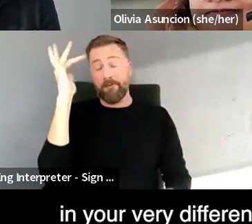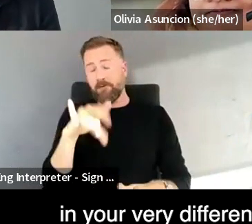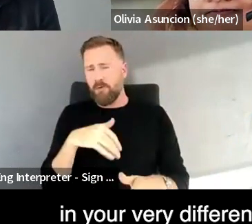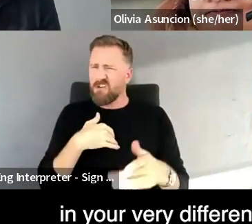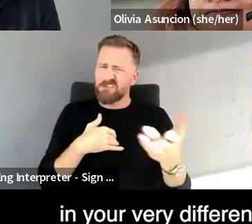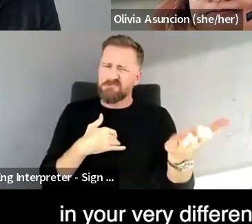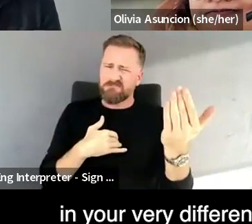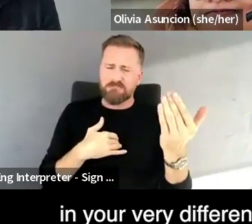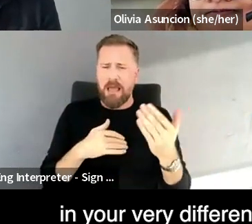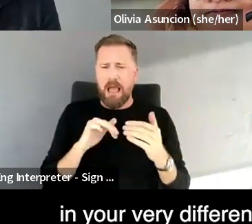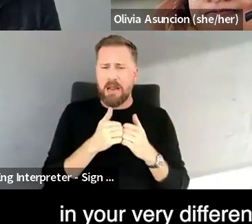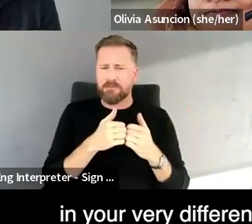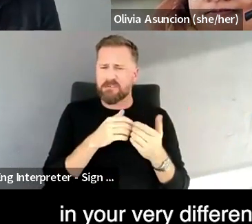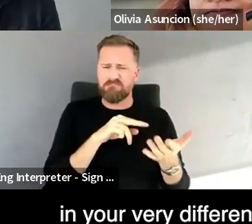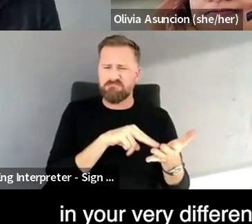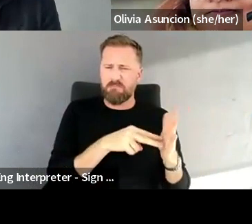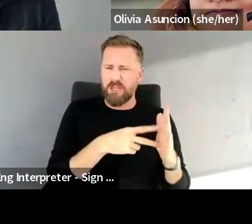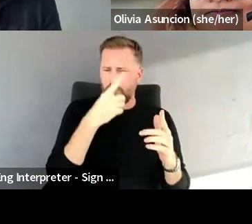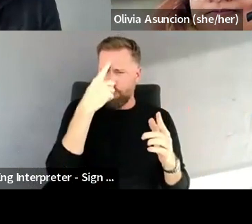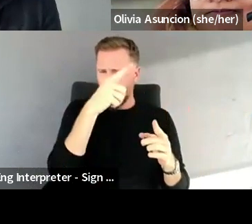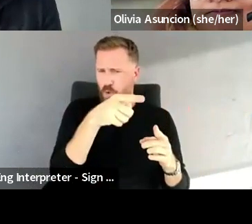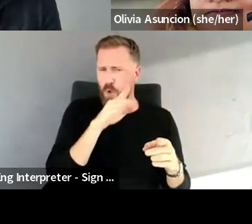you and your very different, um, design processes?